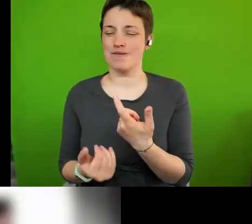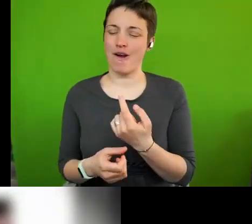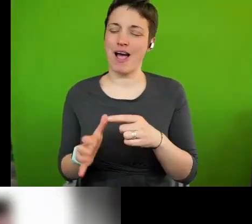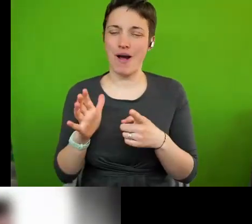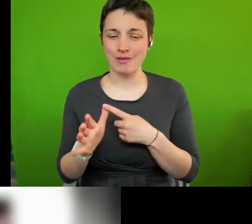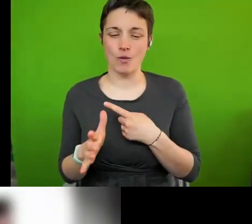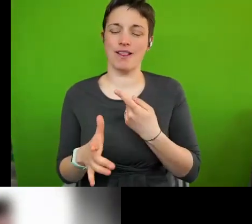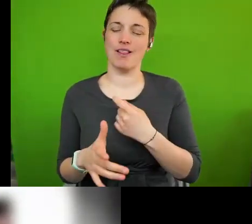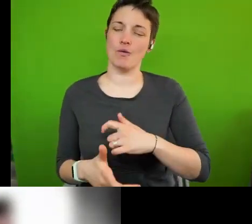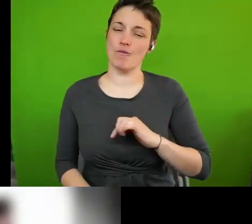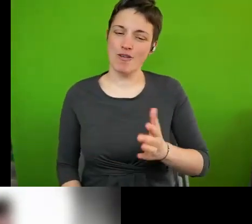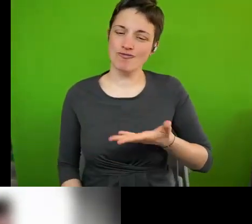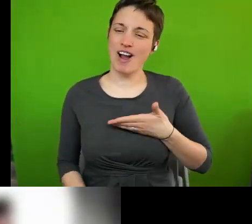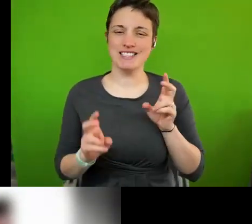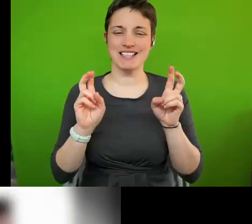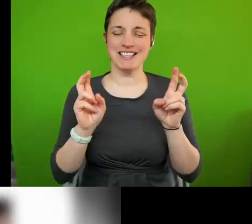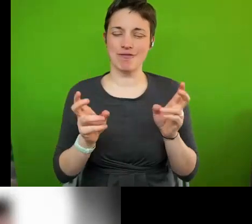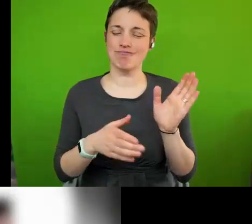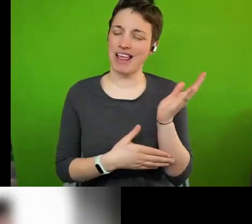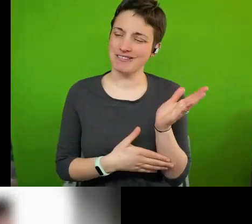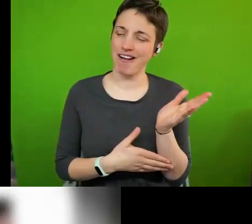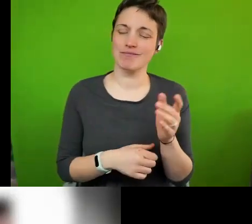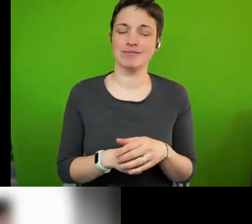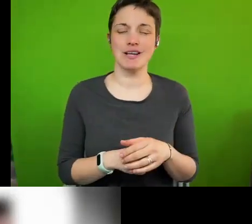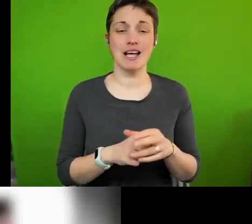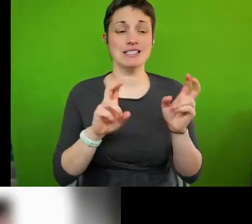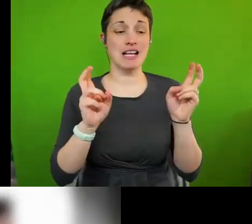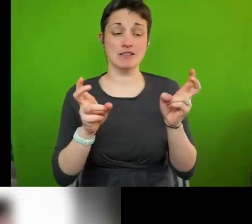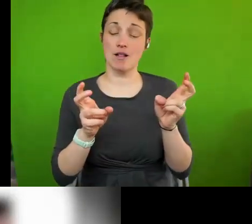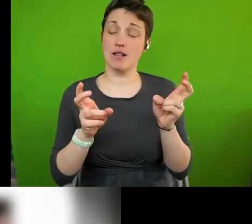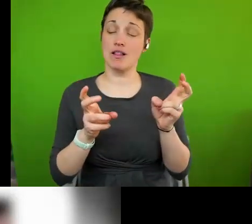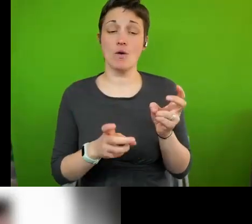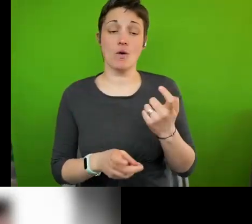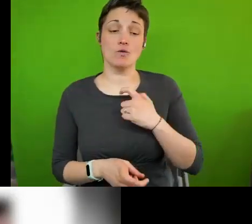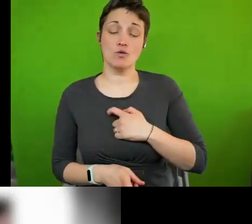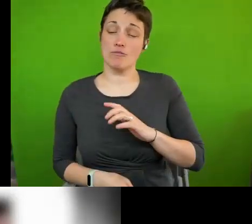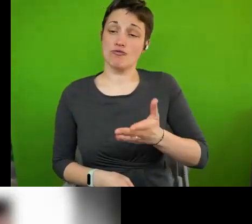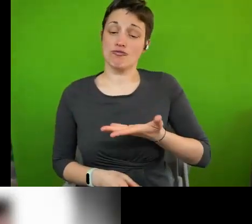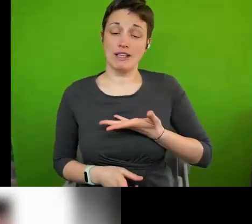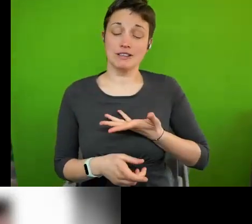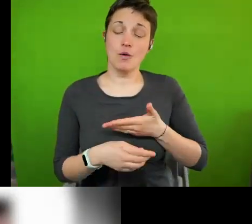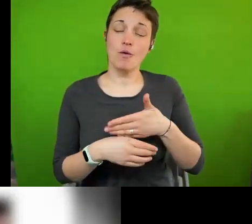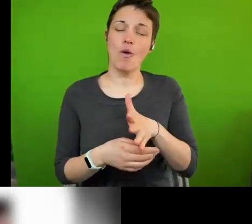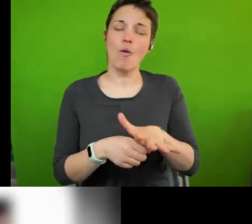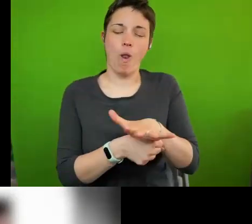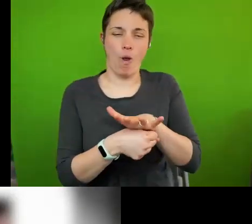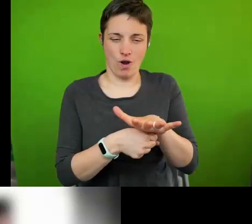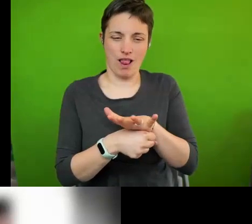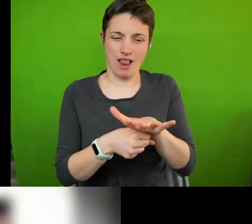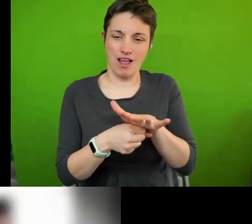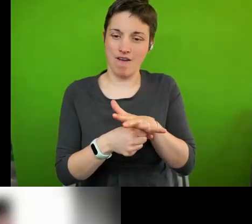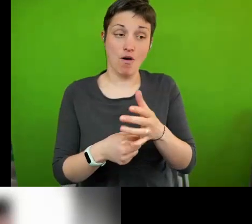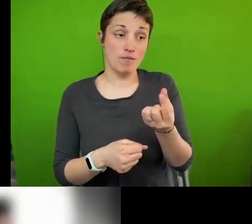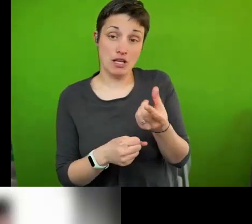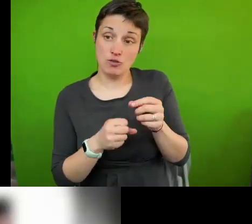Lecture, titled this year, Human Rights Go Local, Mobilising the Potential of Human Rights Cities